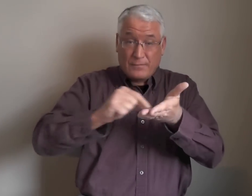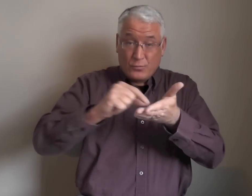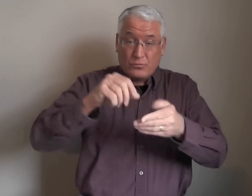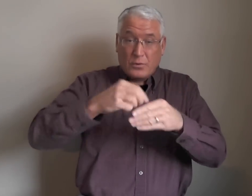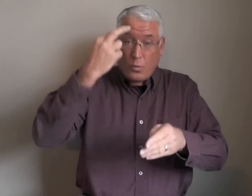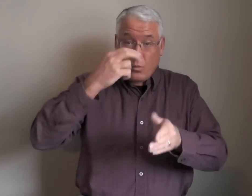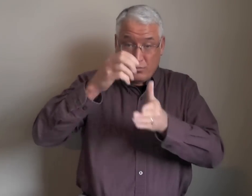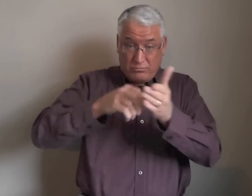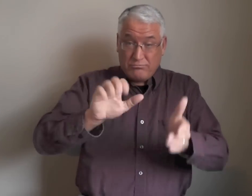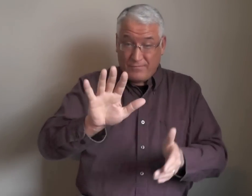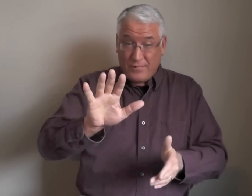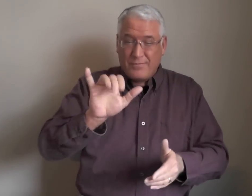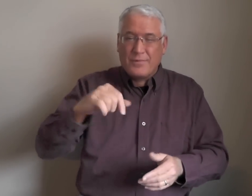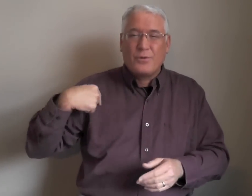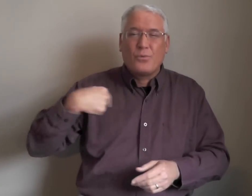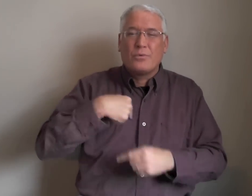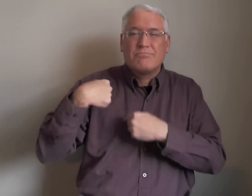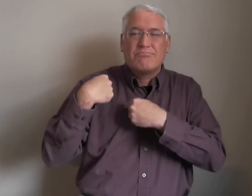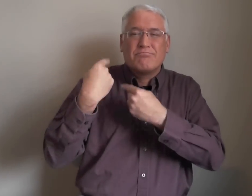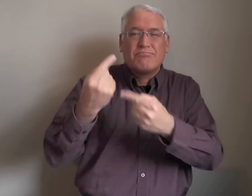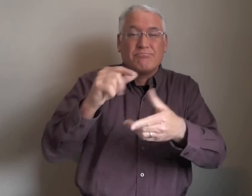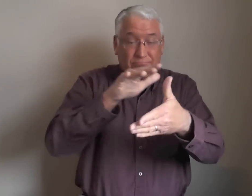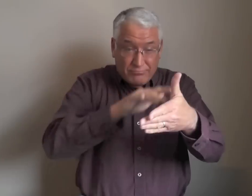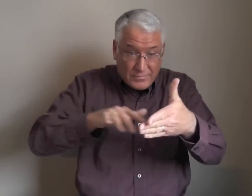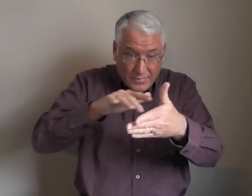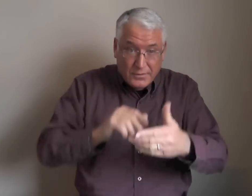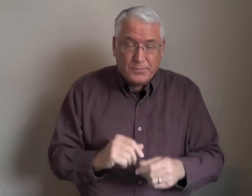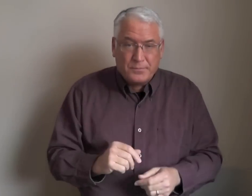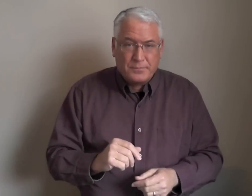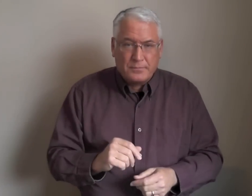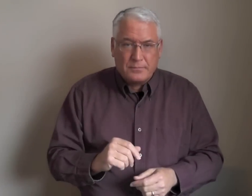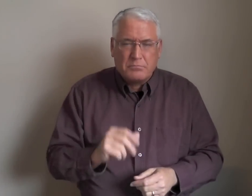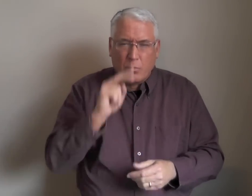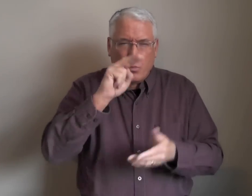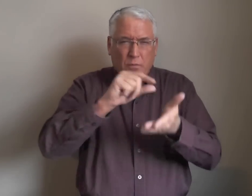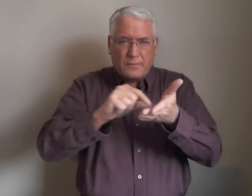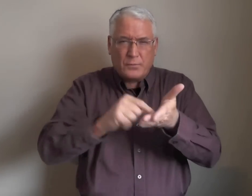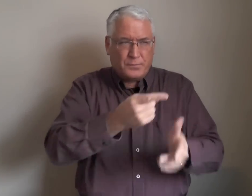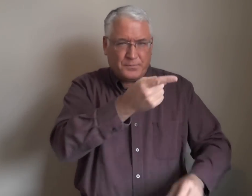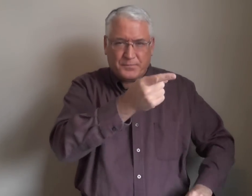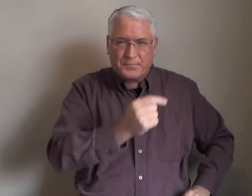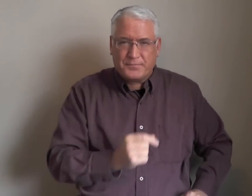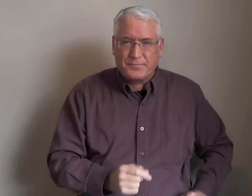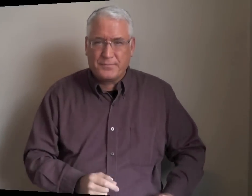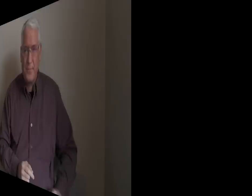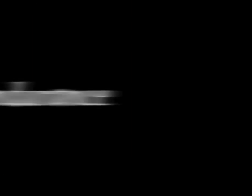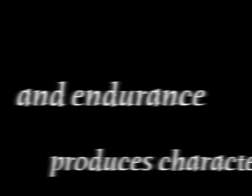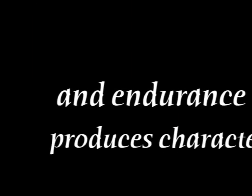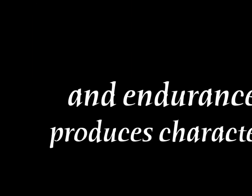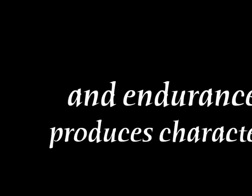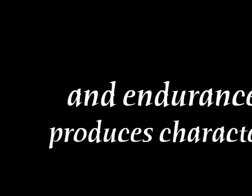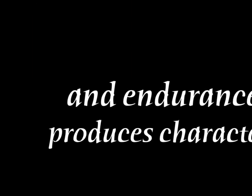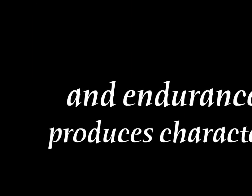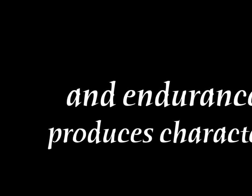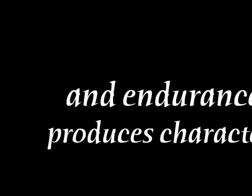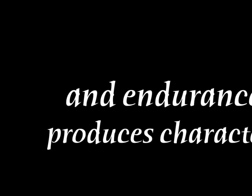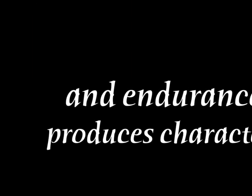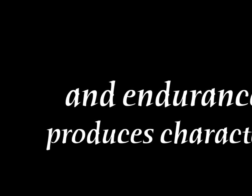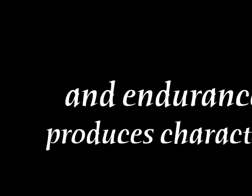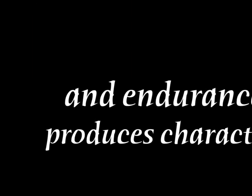part of the next verse in Romans chapter 5 that we've been studying. Let's look. And endurance produces